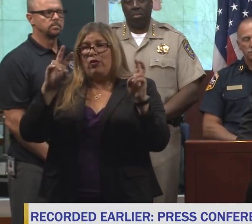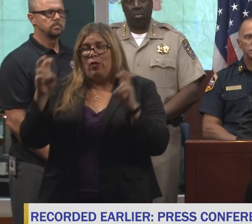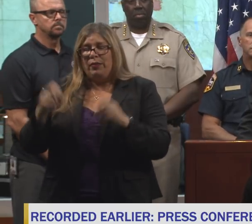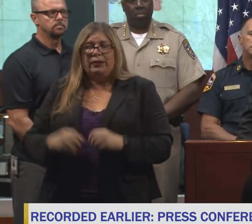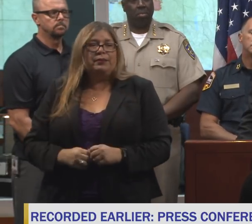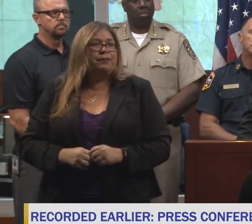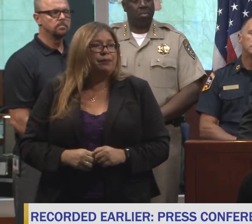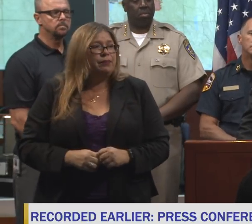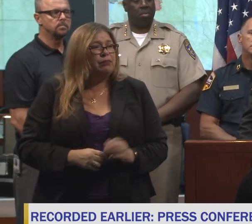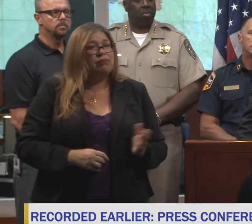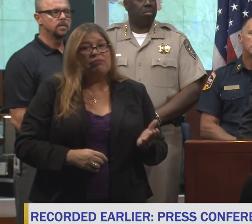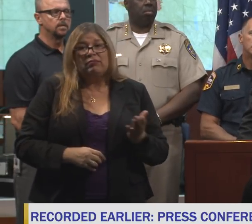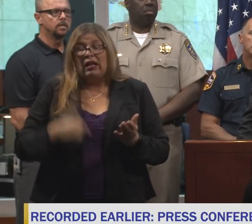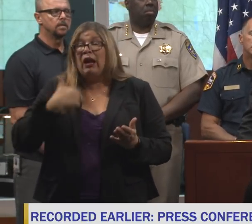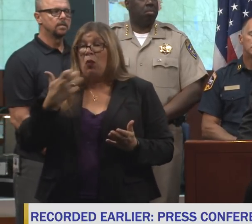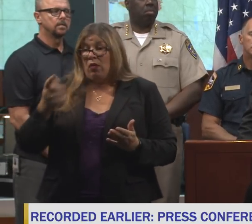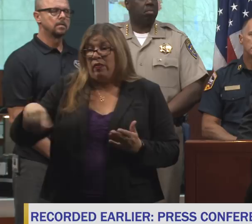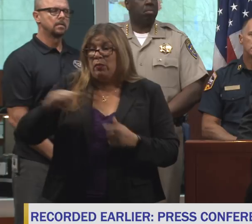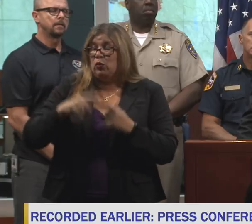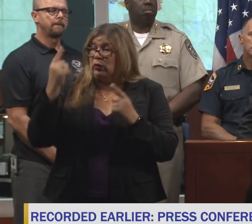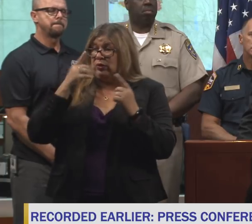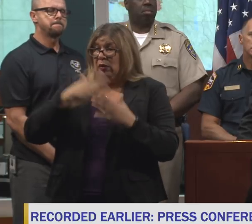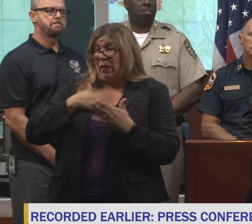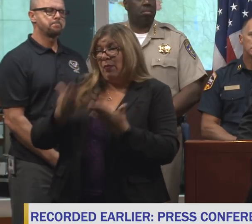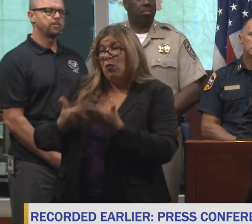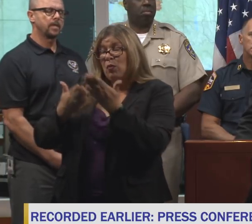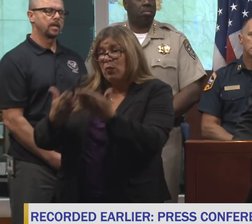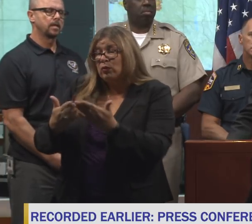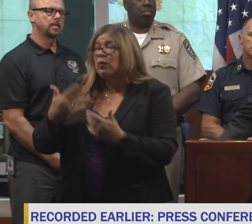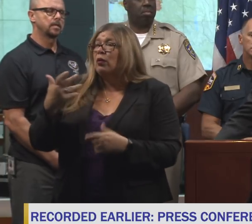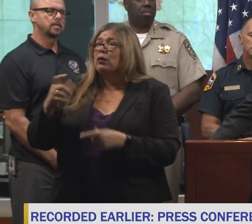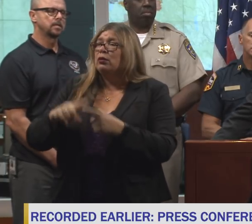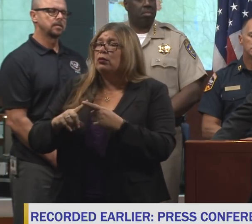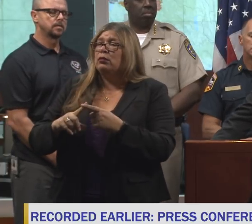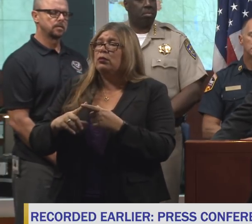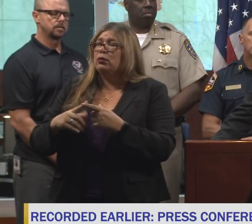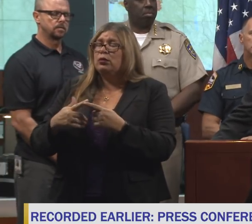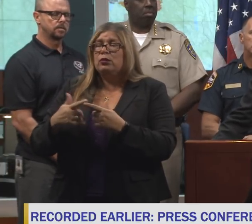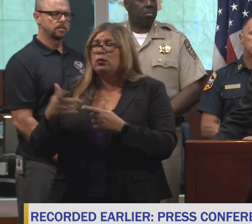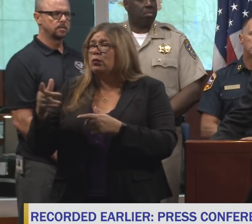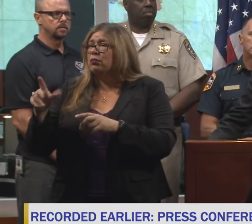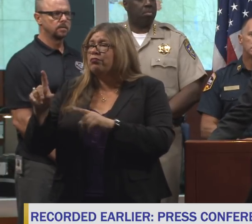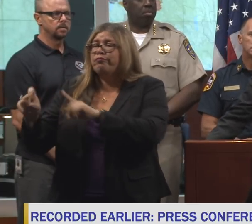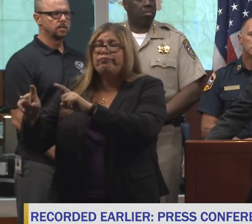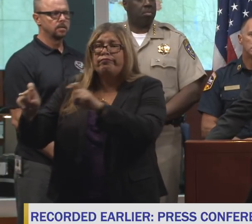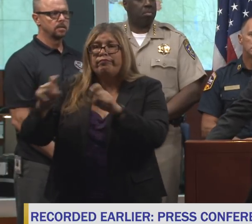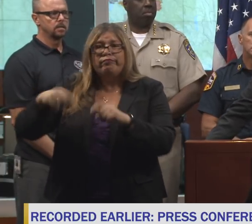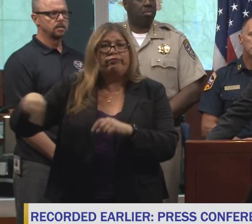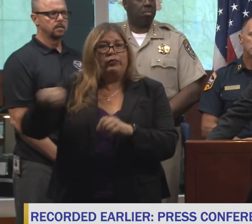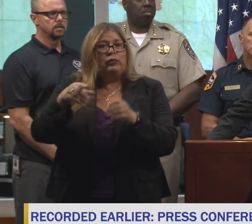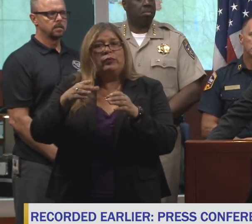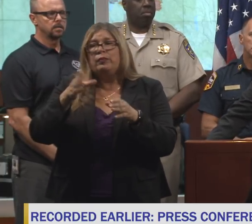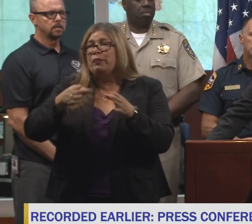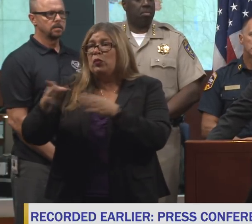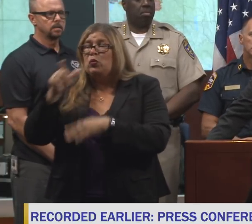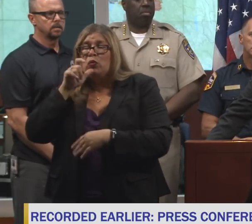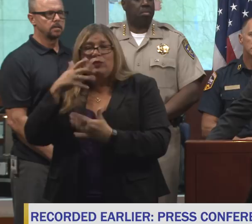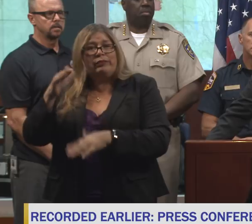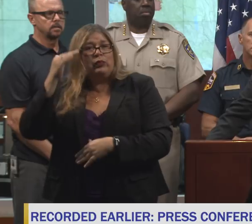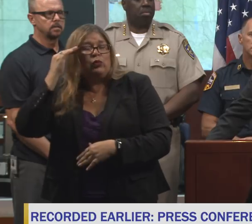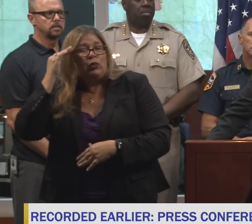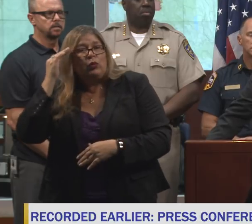consider the proposal and take commentary from informed citizens. We have a